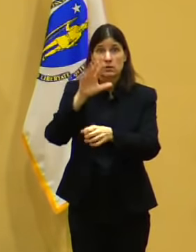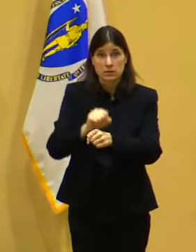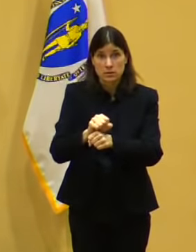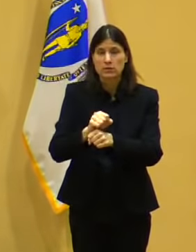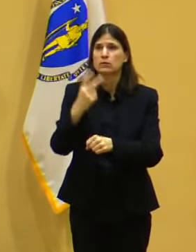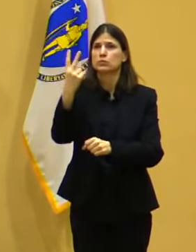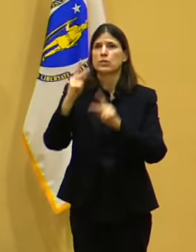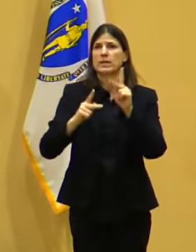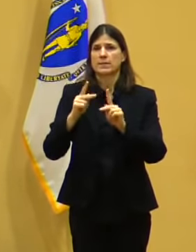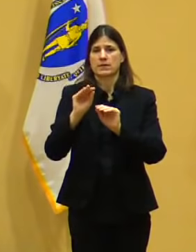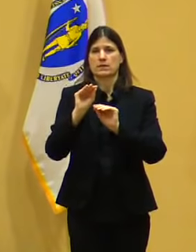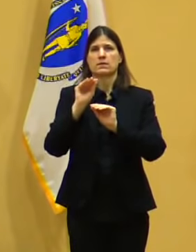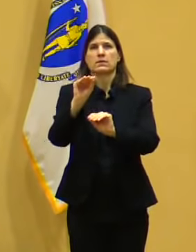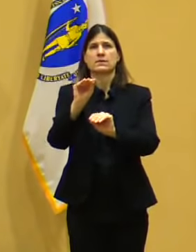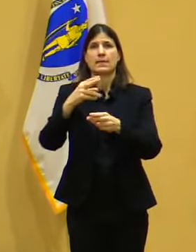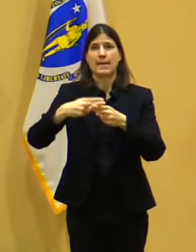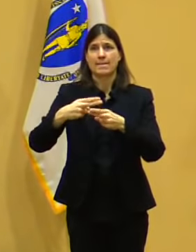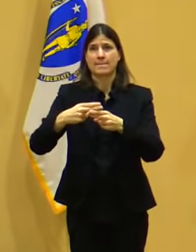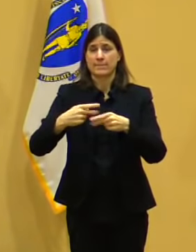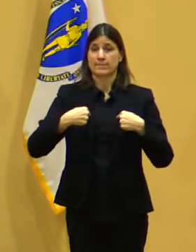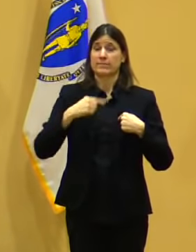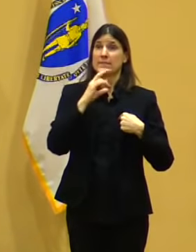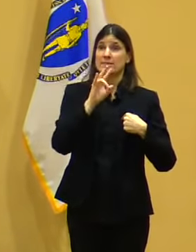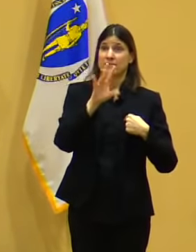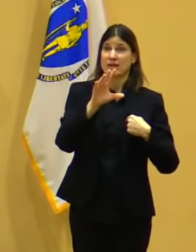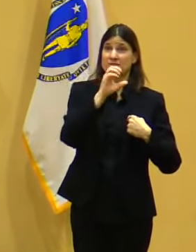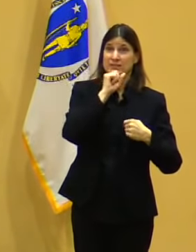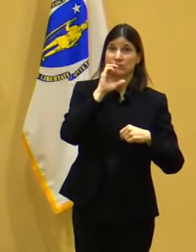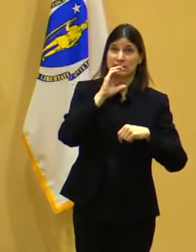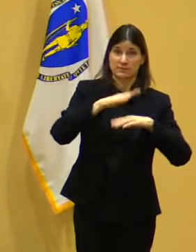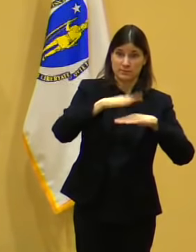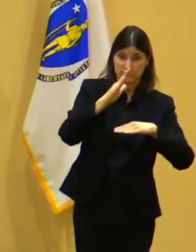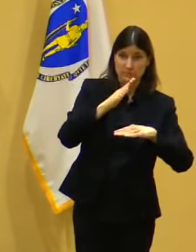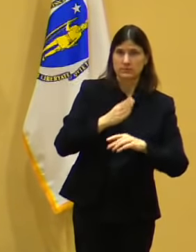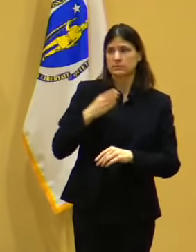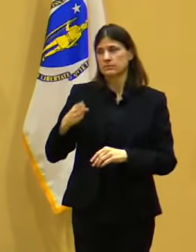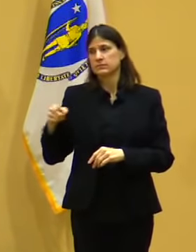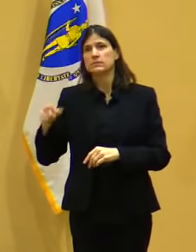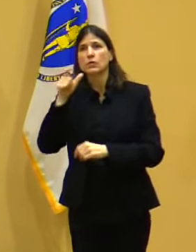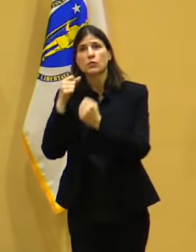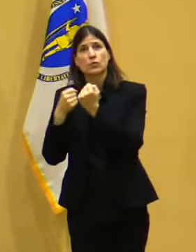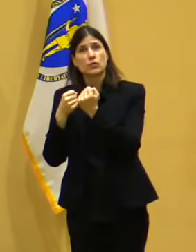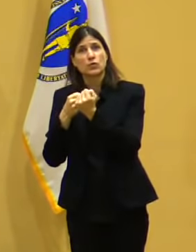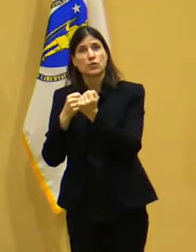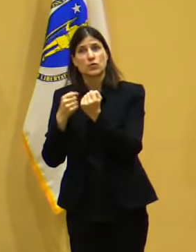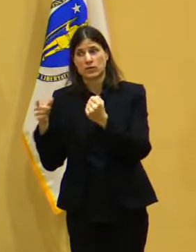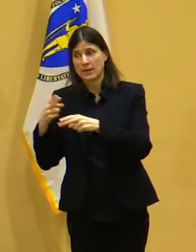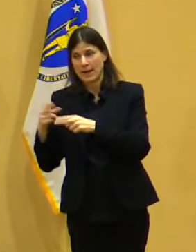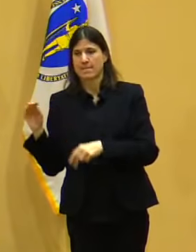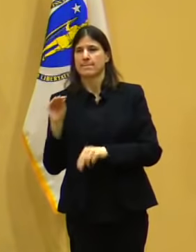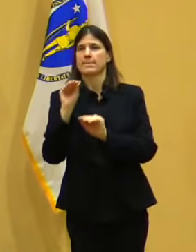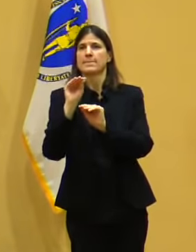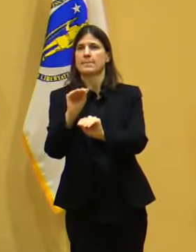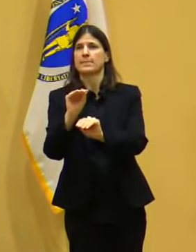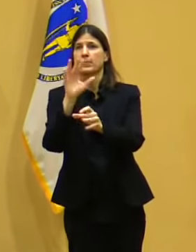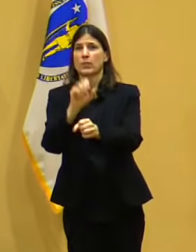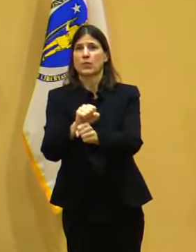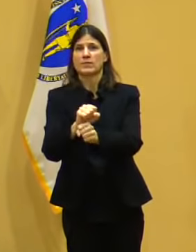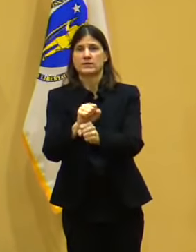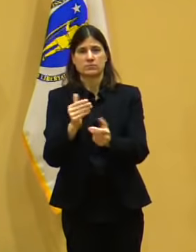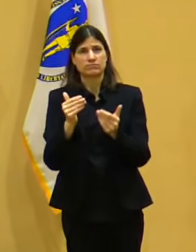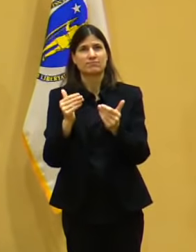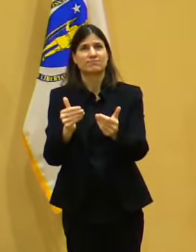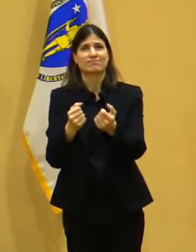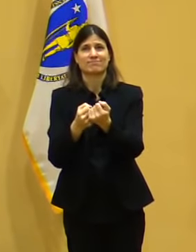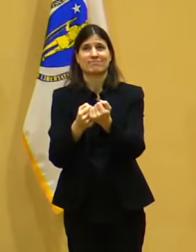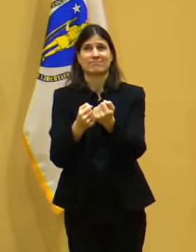day. Any caregiver is eligible to receive the vaccine at the same site as their 75-year-old partner. This